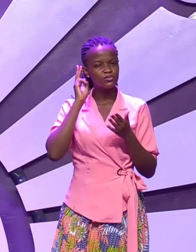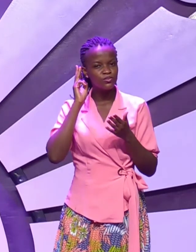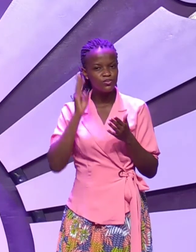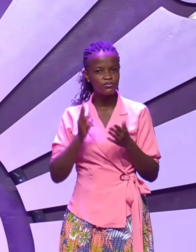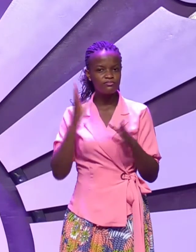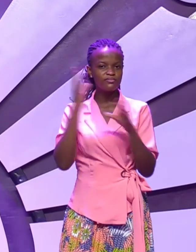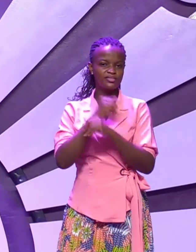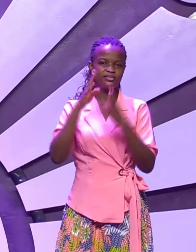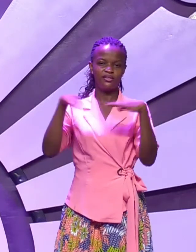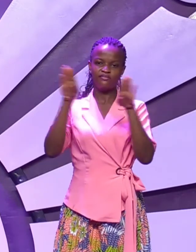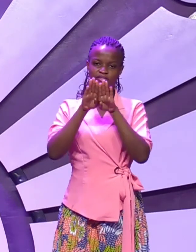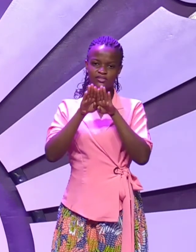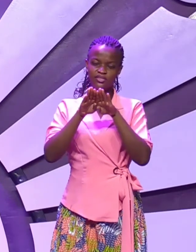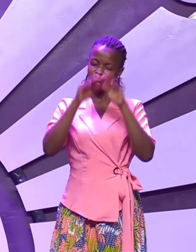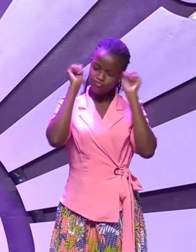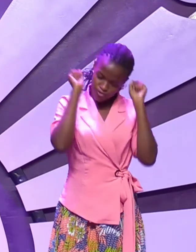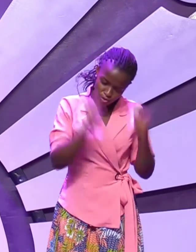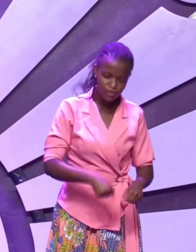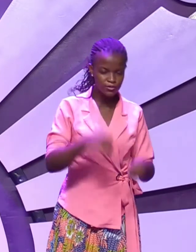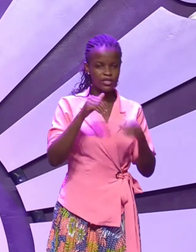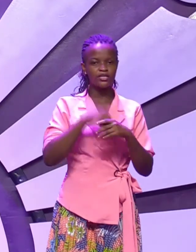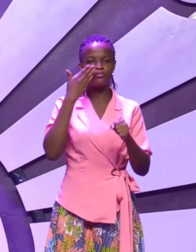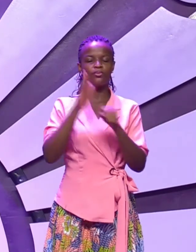it was possible in the promised land